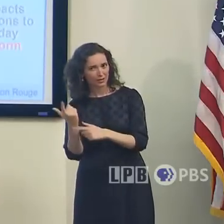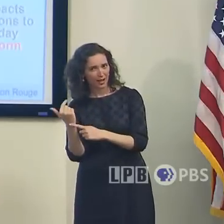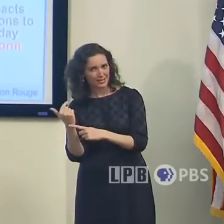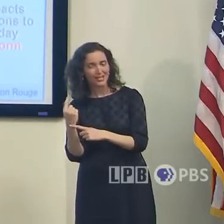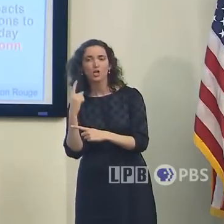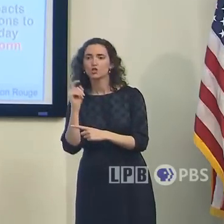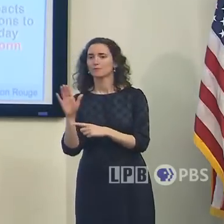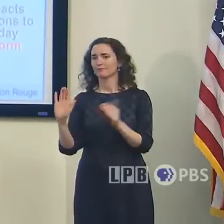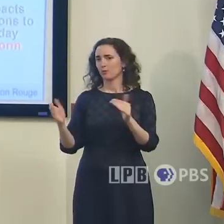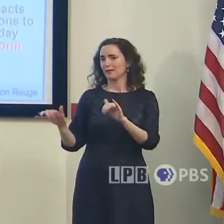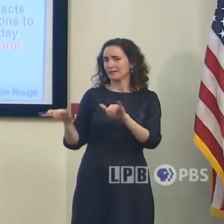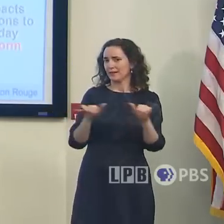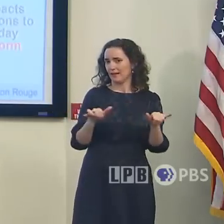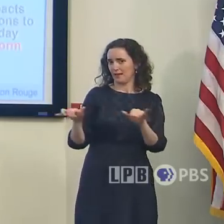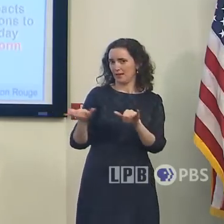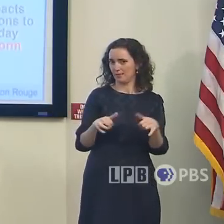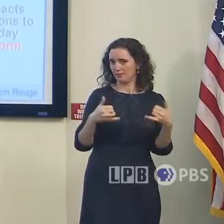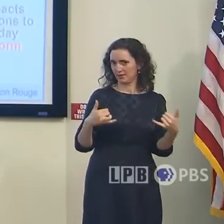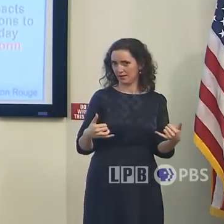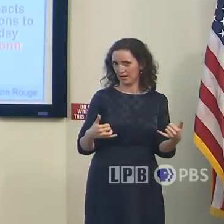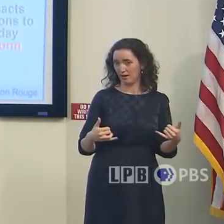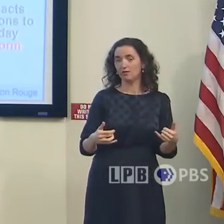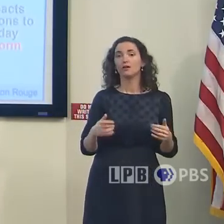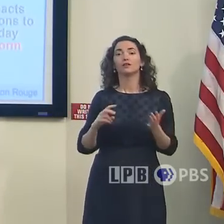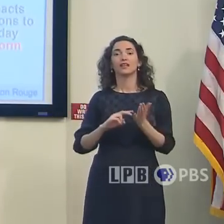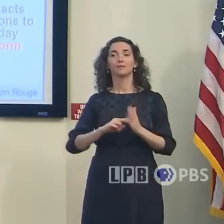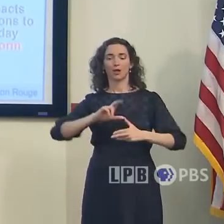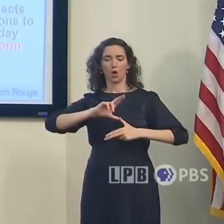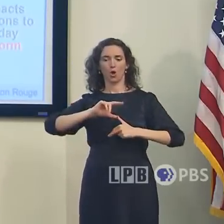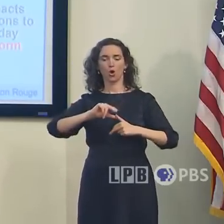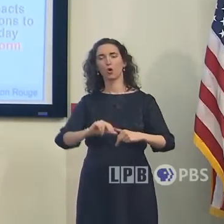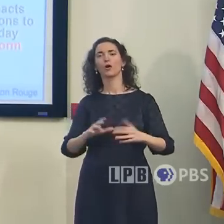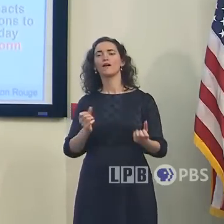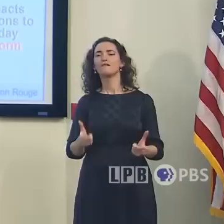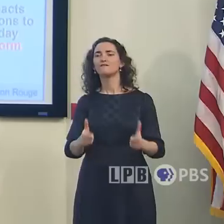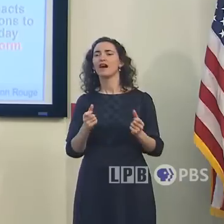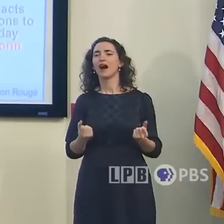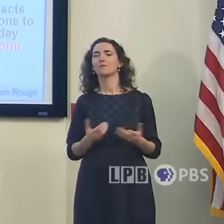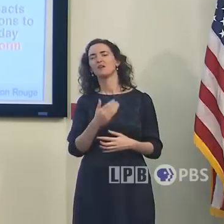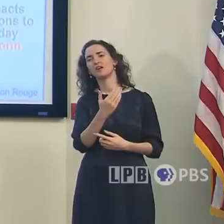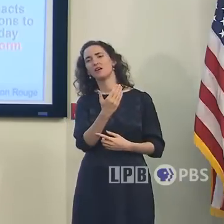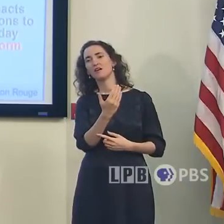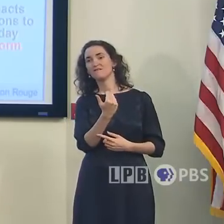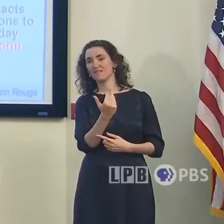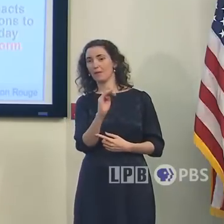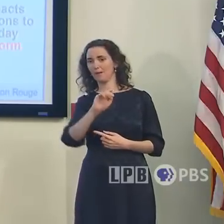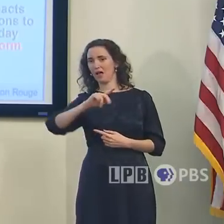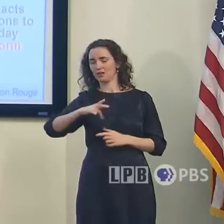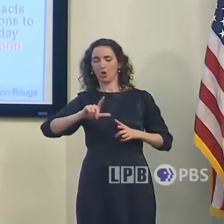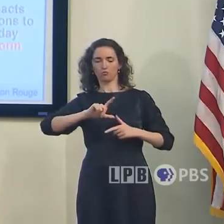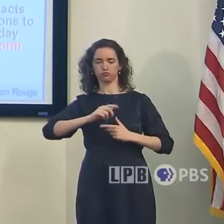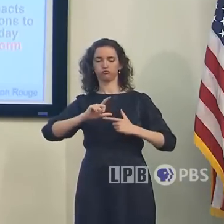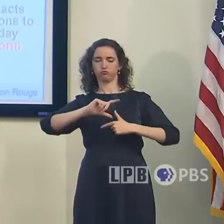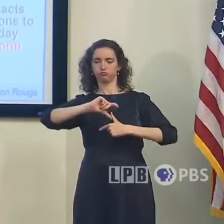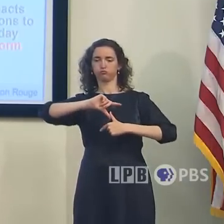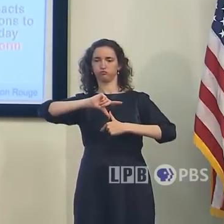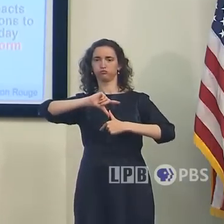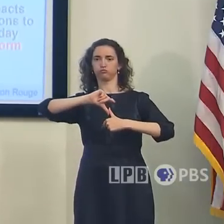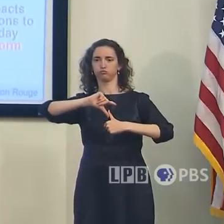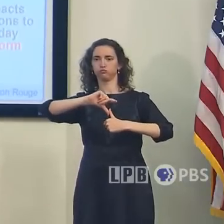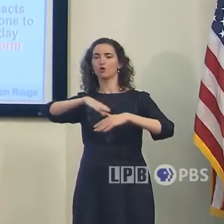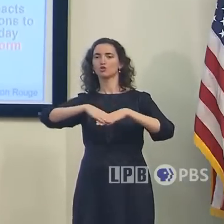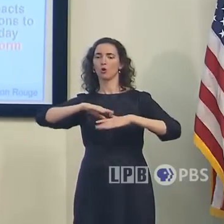here, where when you have a storm moving at around 15 or so miles per hour directly into the center of the state,